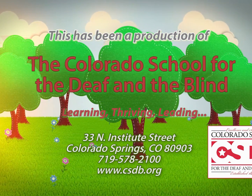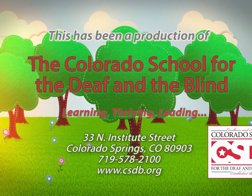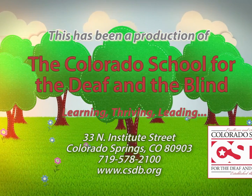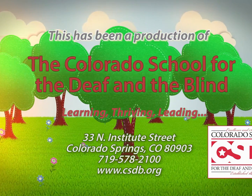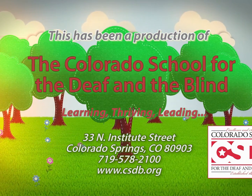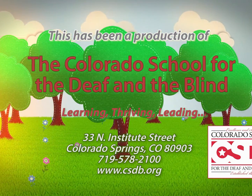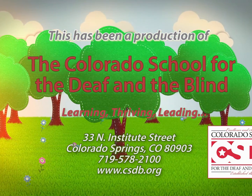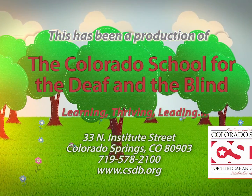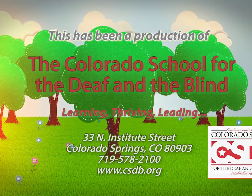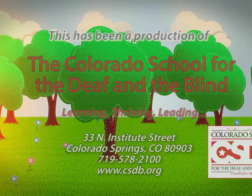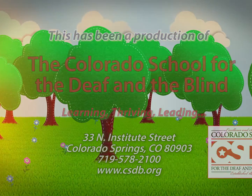mom